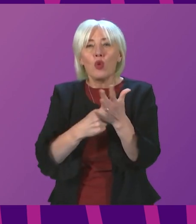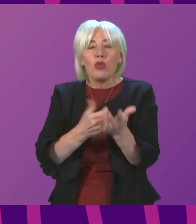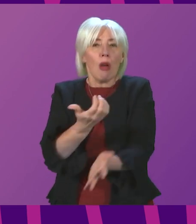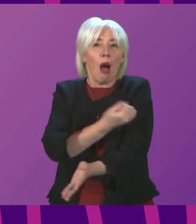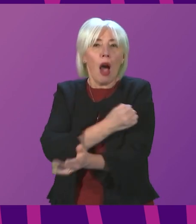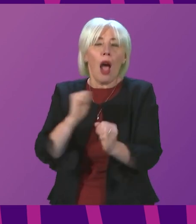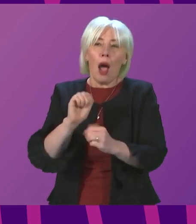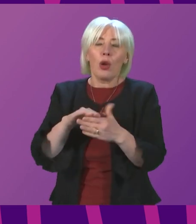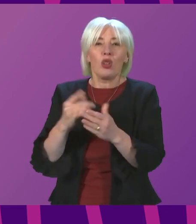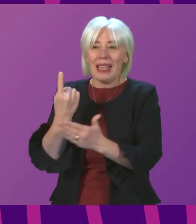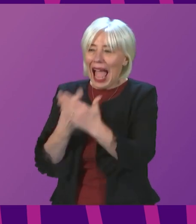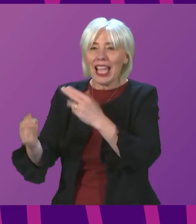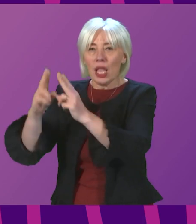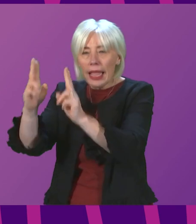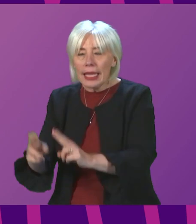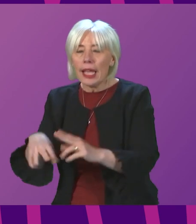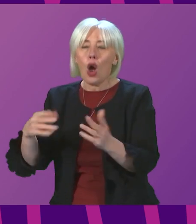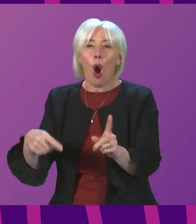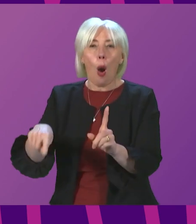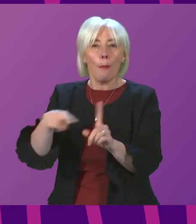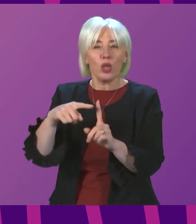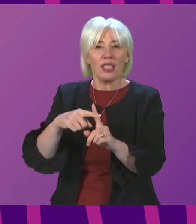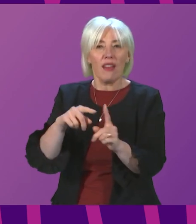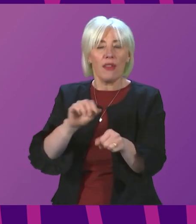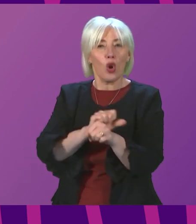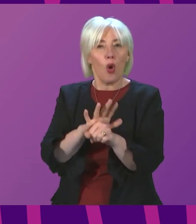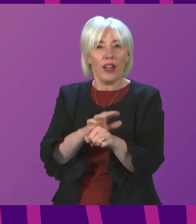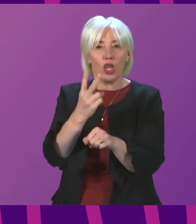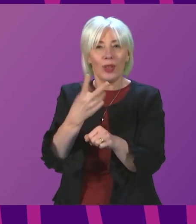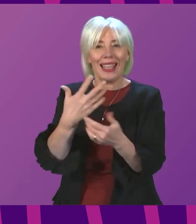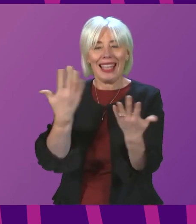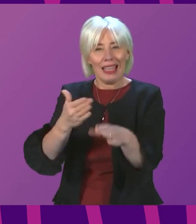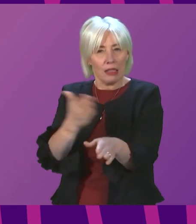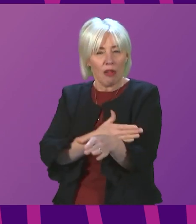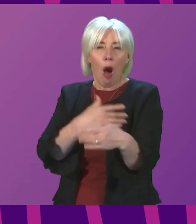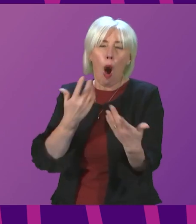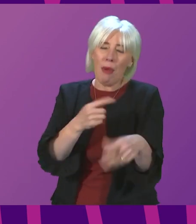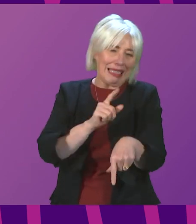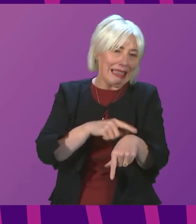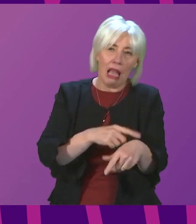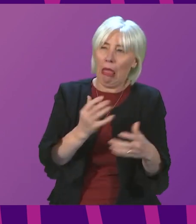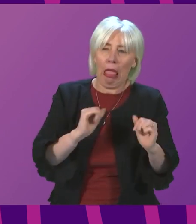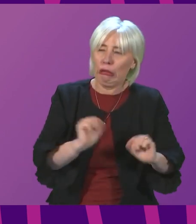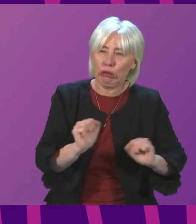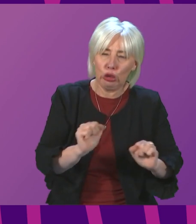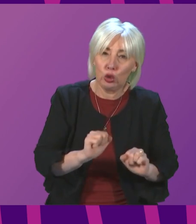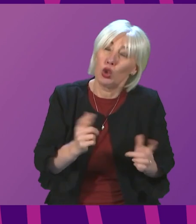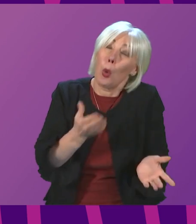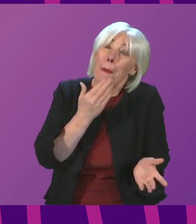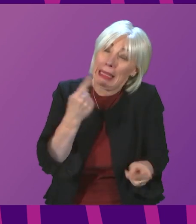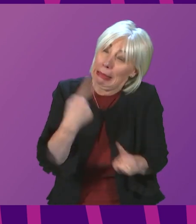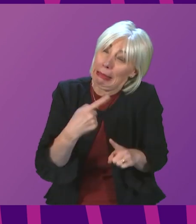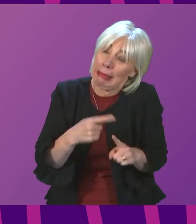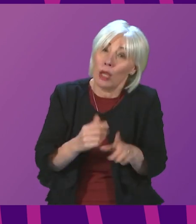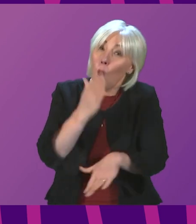you tested positive in the past 28 days or because you simply haven't got round to it yet, please do come forward now as soon as possible.